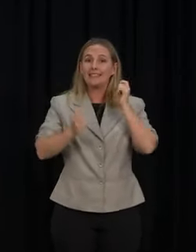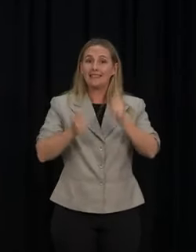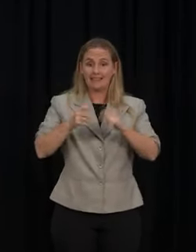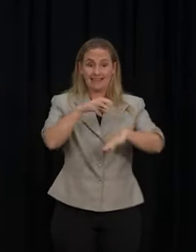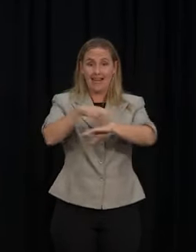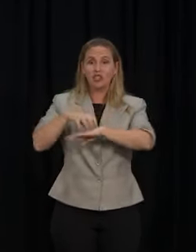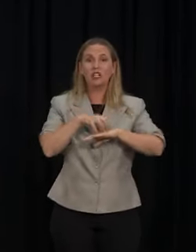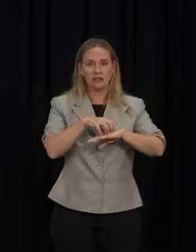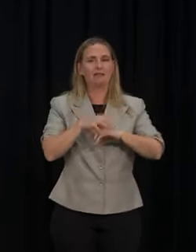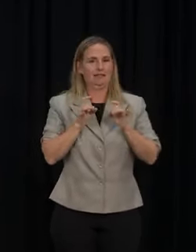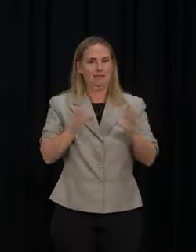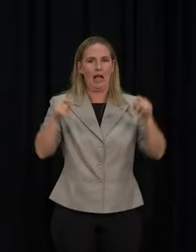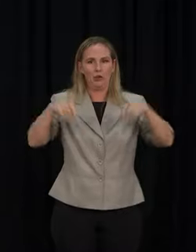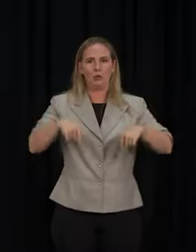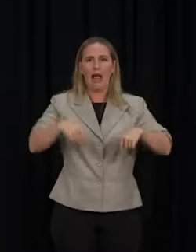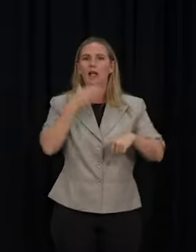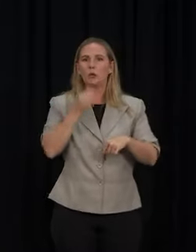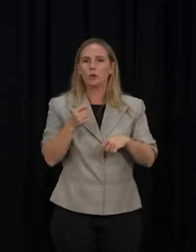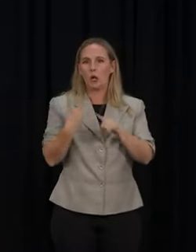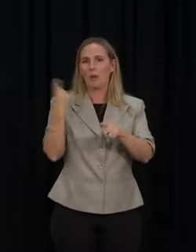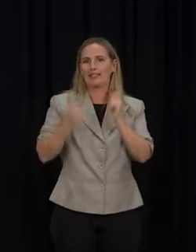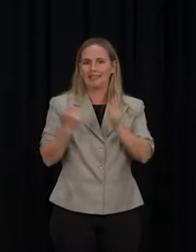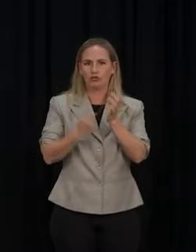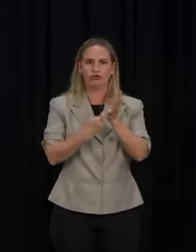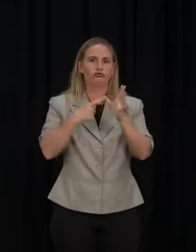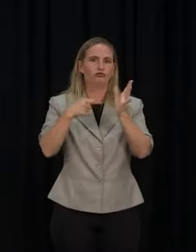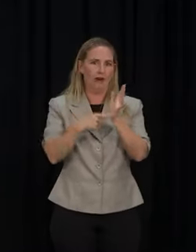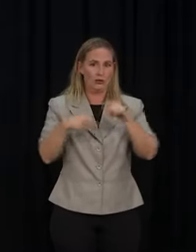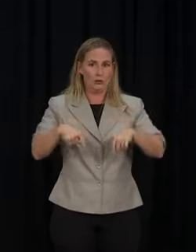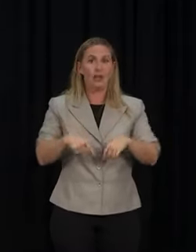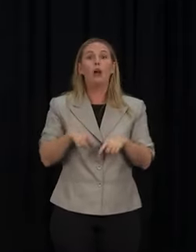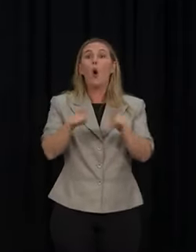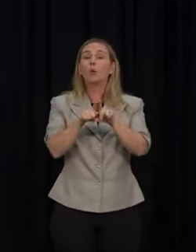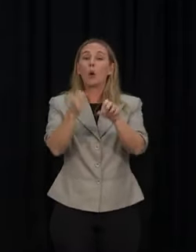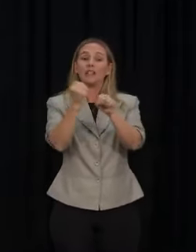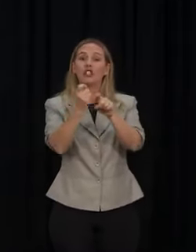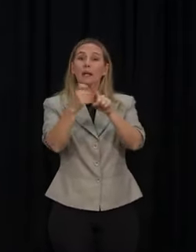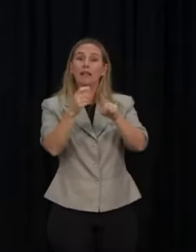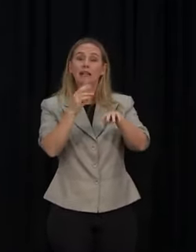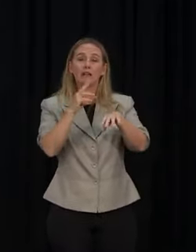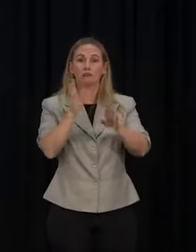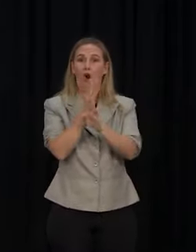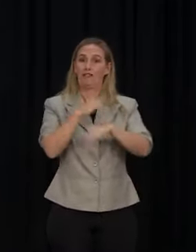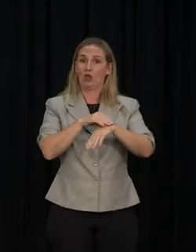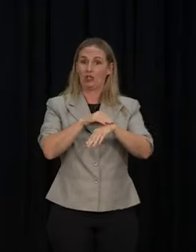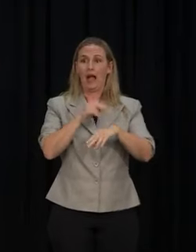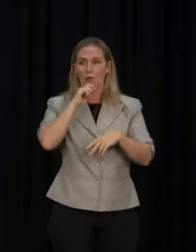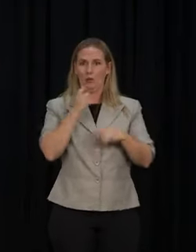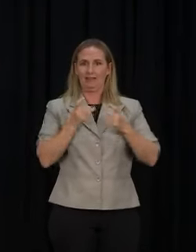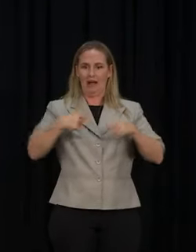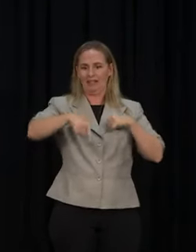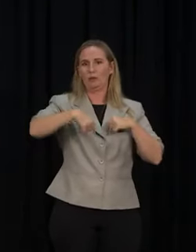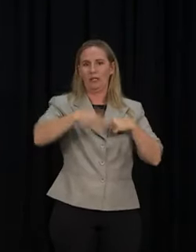from today. We also expect to them to start being used in GP clinics this week as well. Can you also confirm